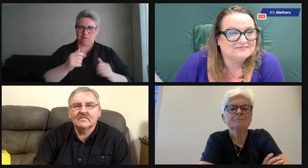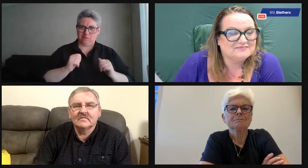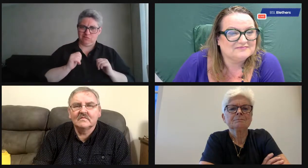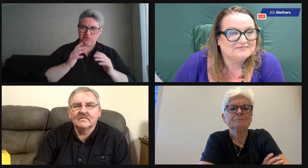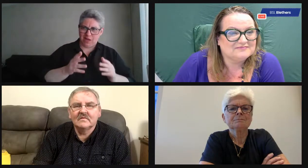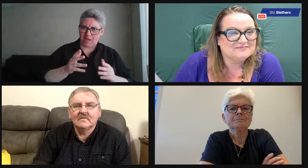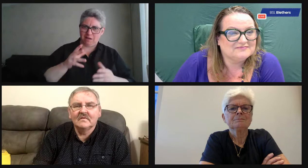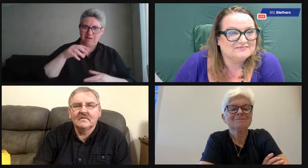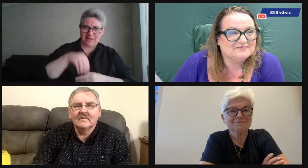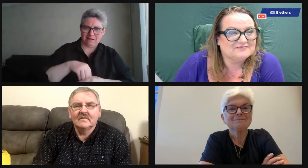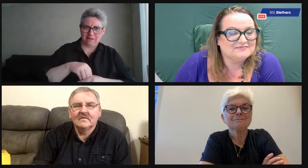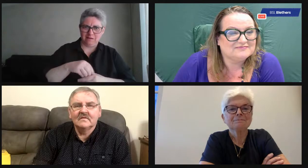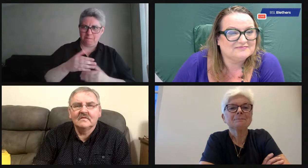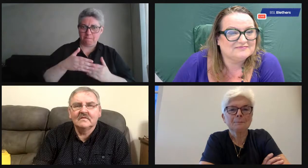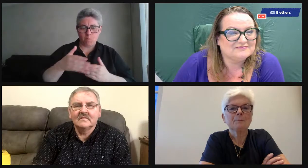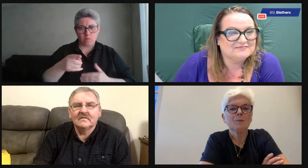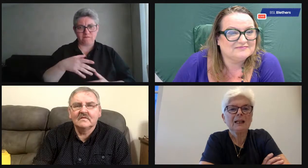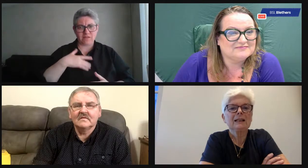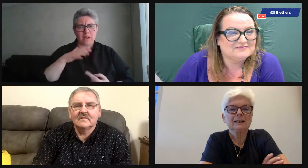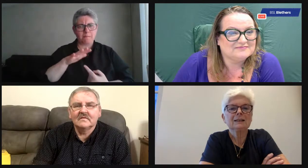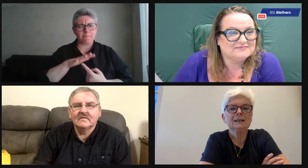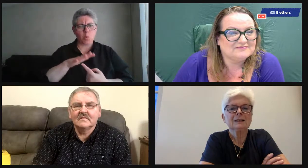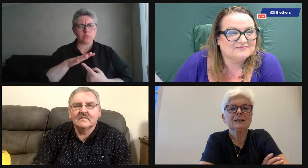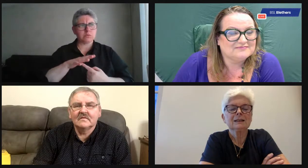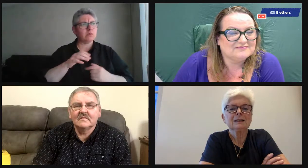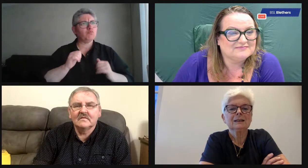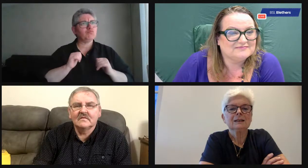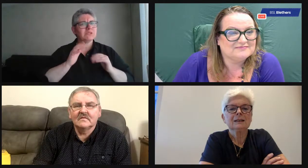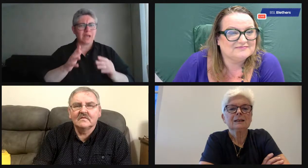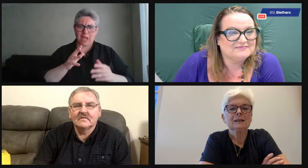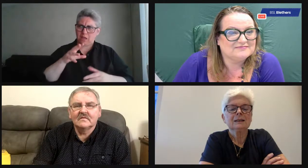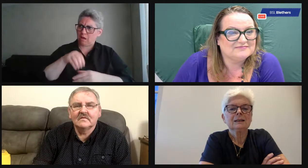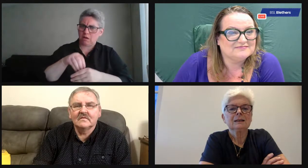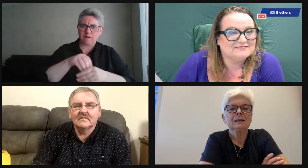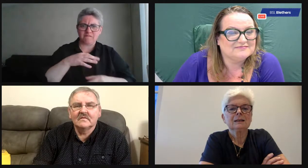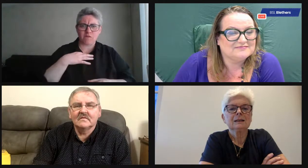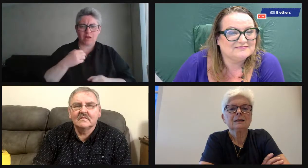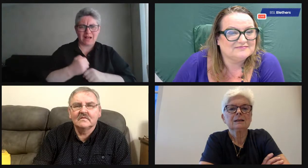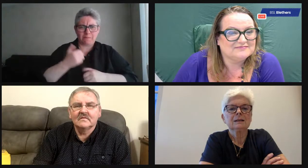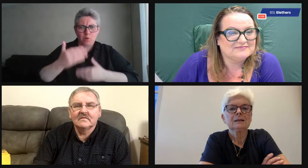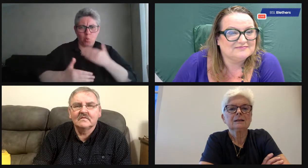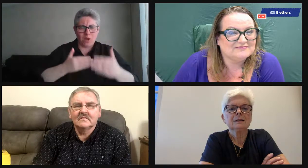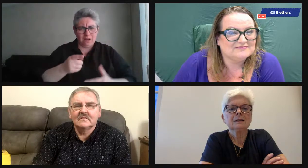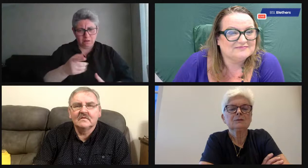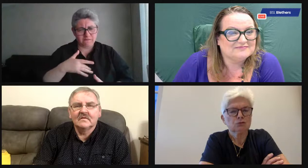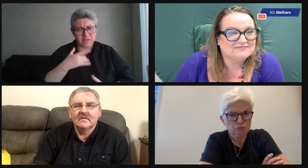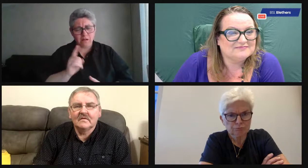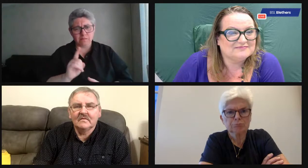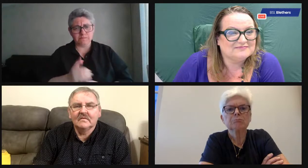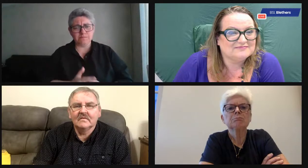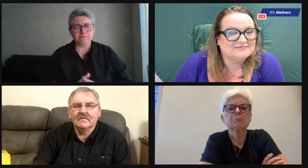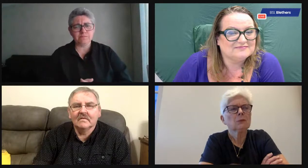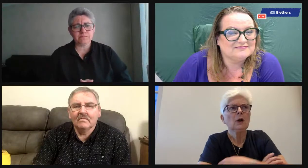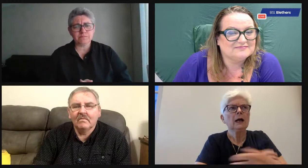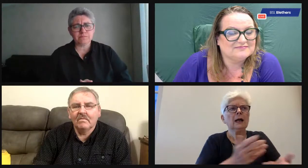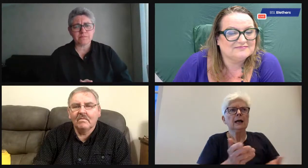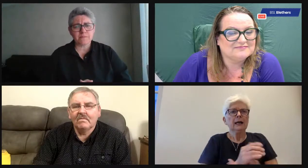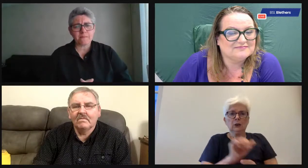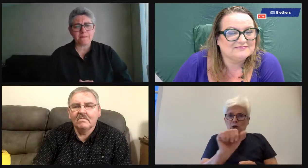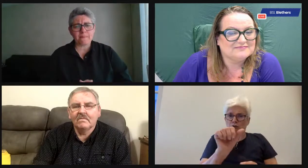So, when you were working, obviously, you volunteered as well. But now that you're retired, do you feel the volunteering is more important to, as you